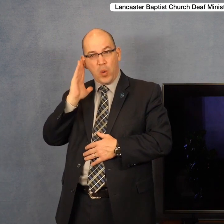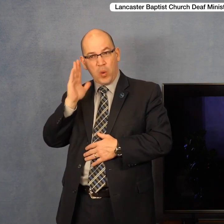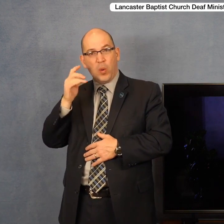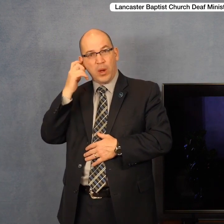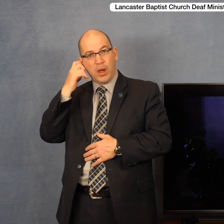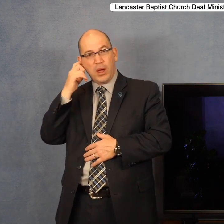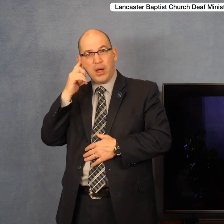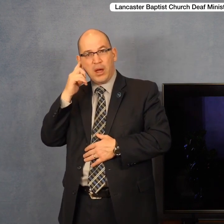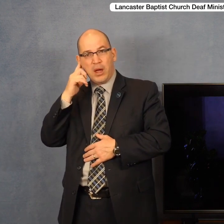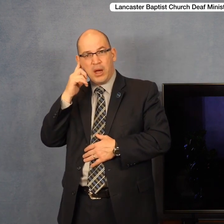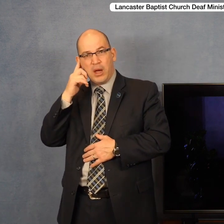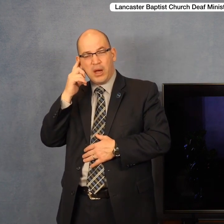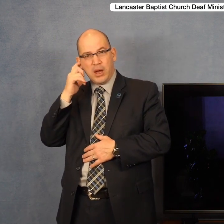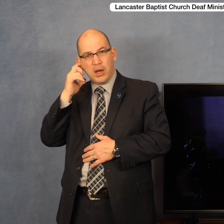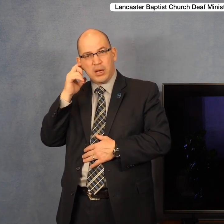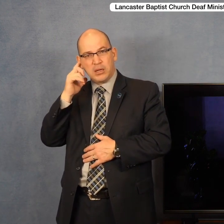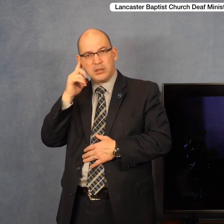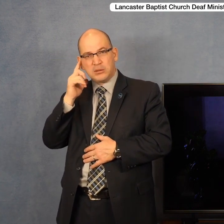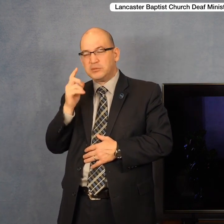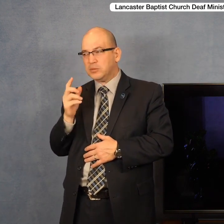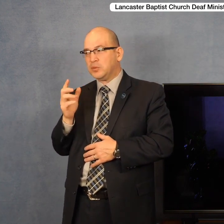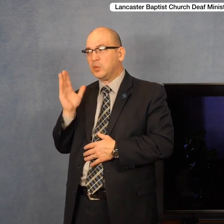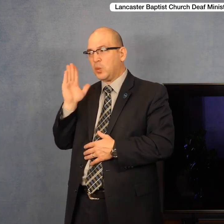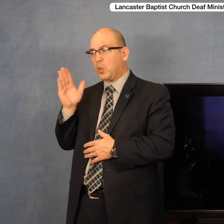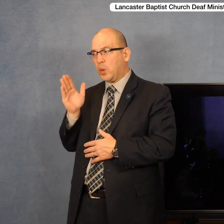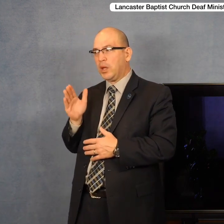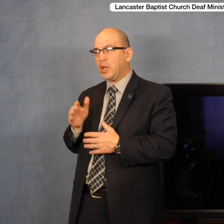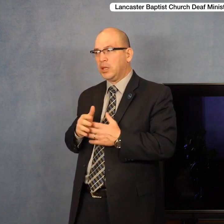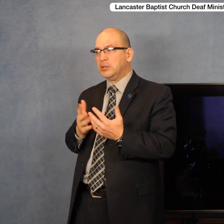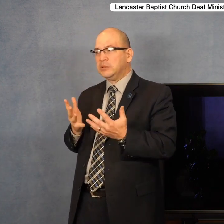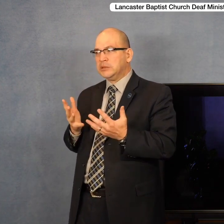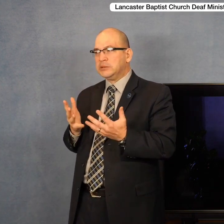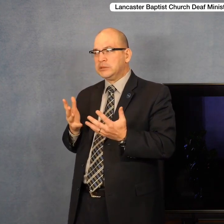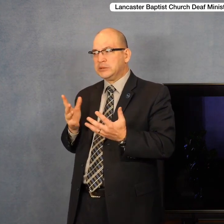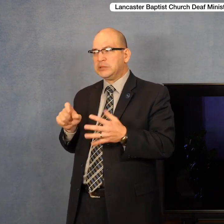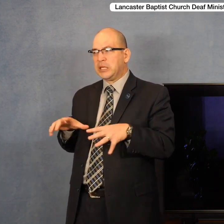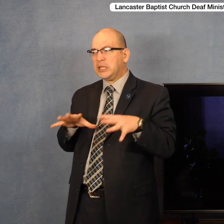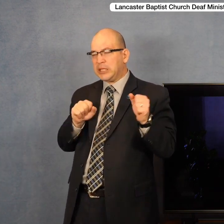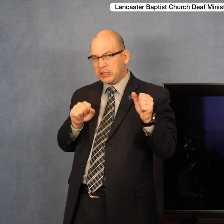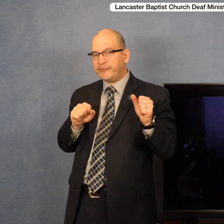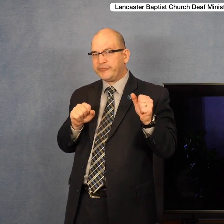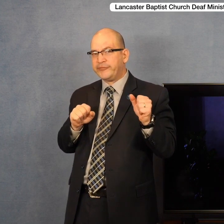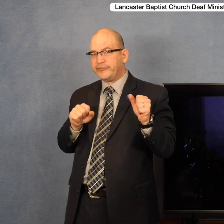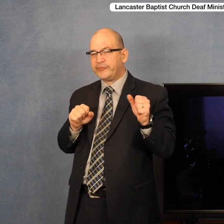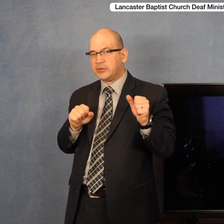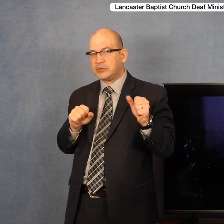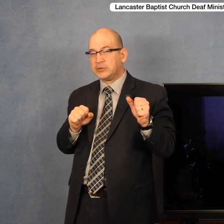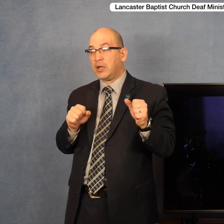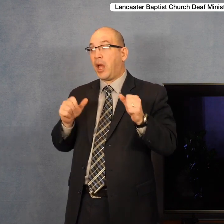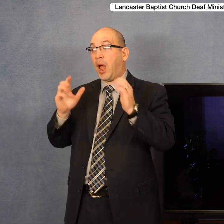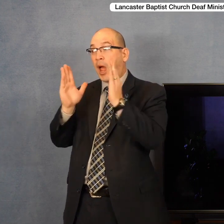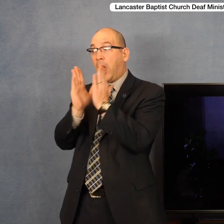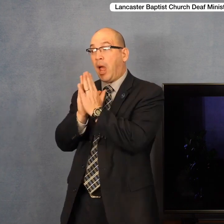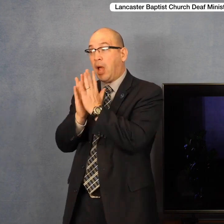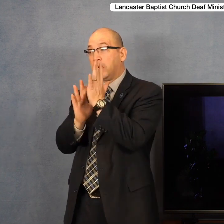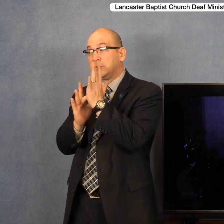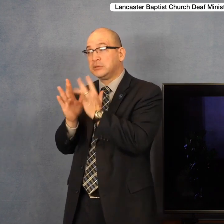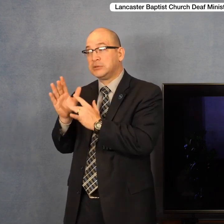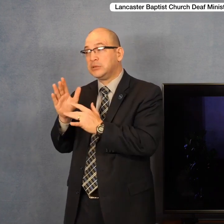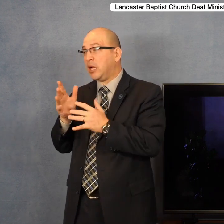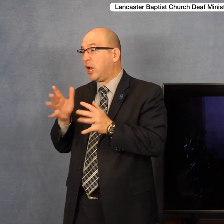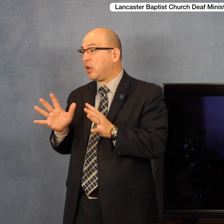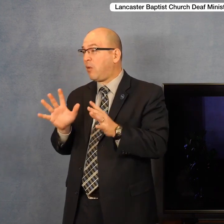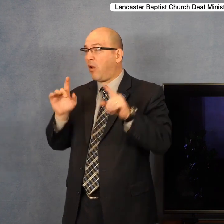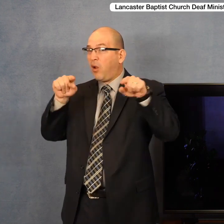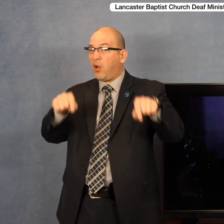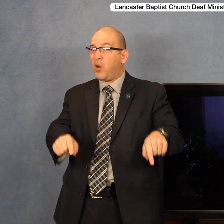their end with this man. Jesus had commanded. He had charged them. They request of Jesus that they not be